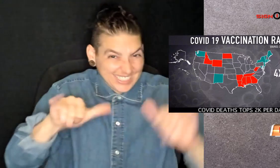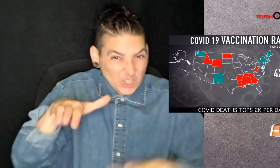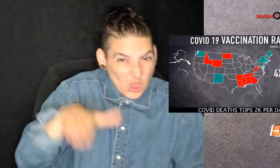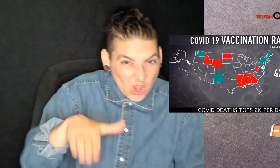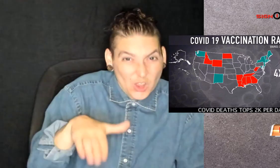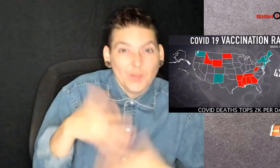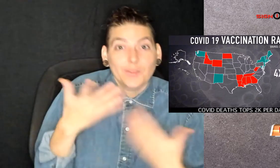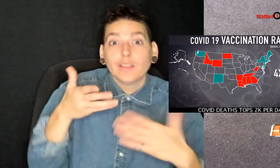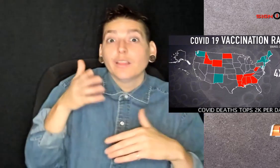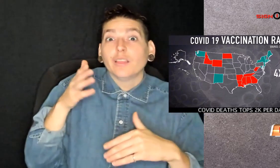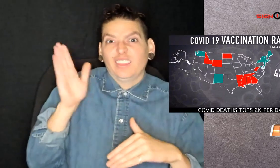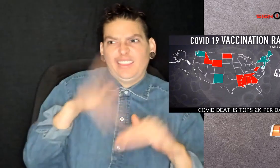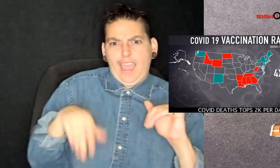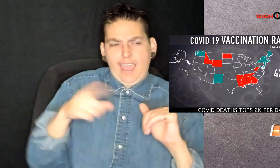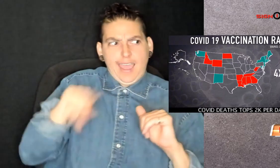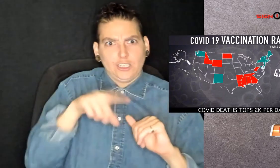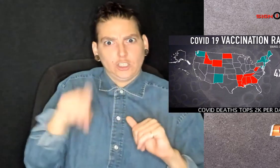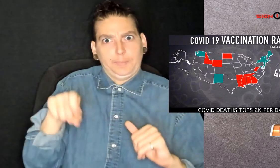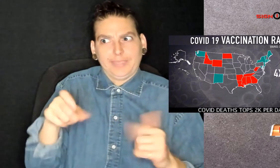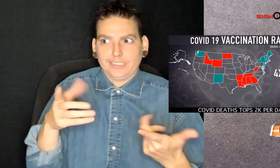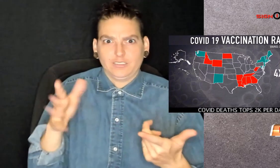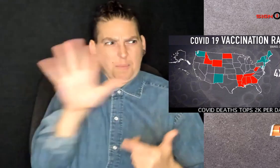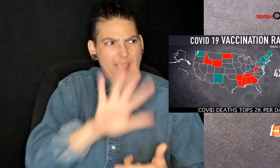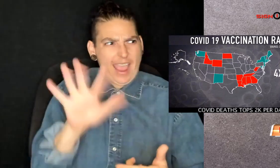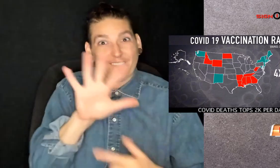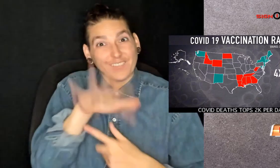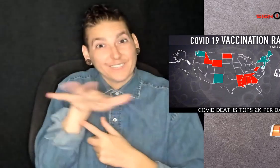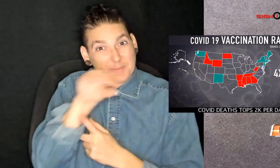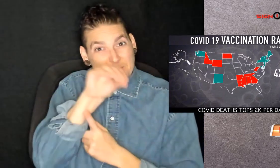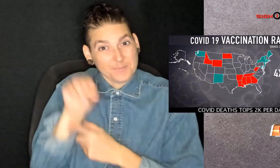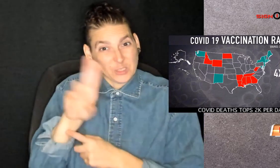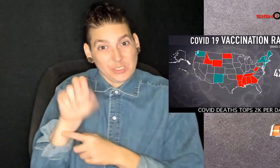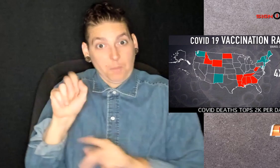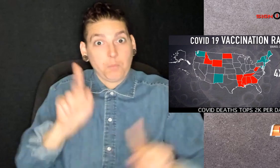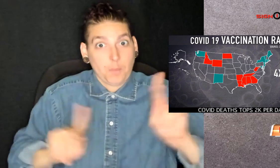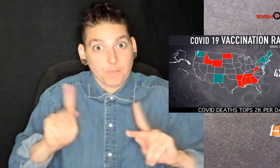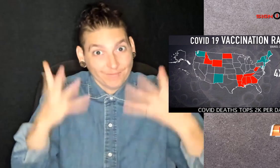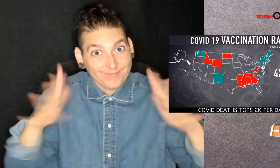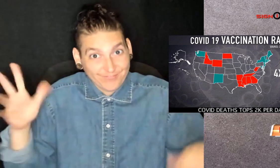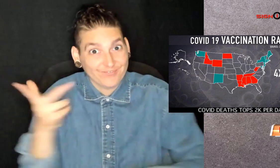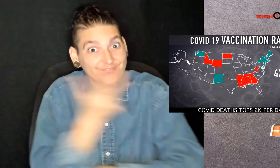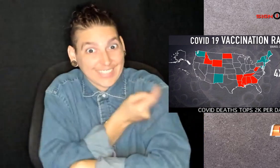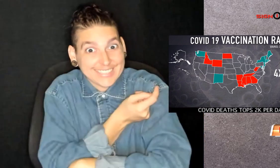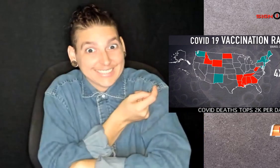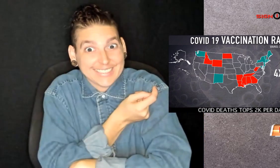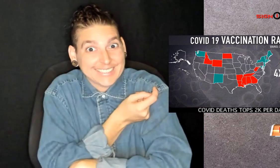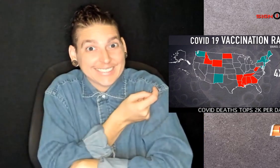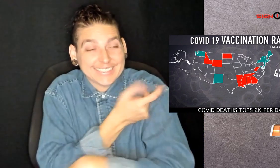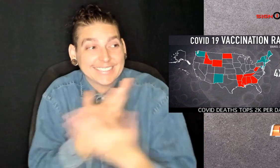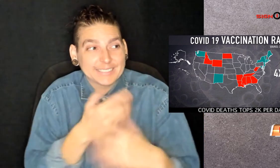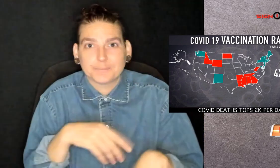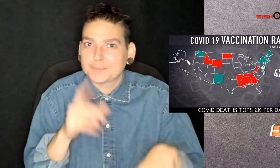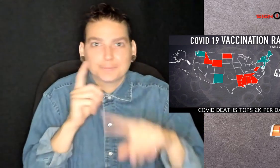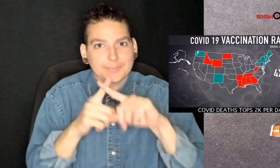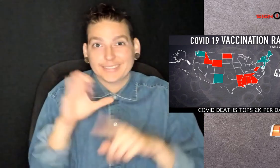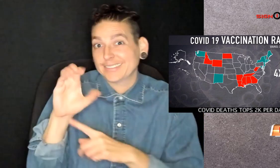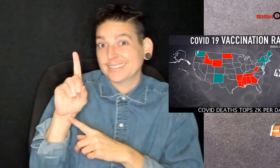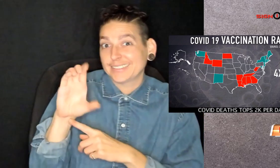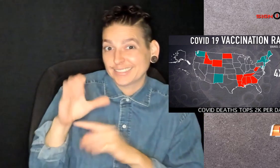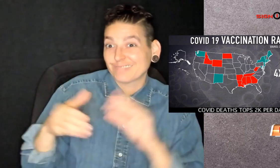say vaccine rates are still lower than they need to be, with about 55% of the U.S. population